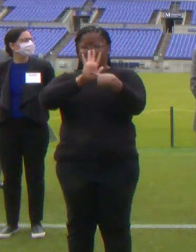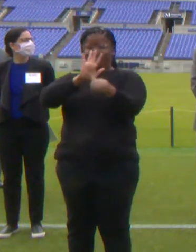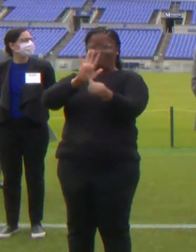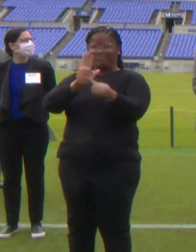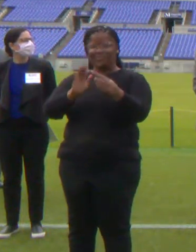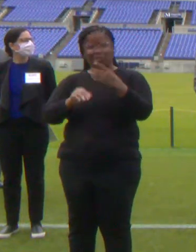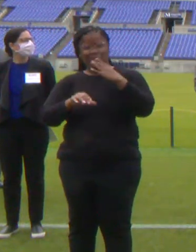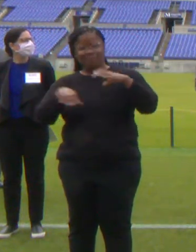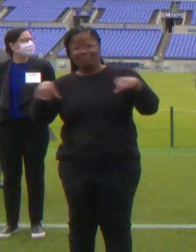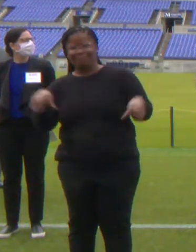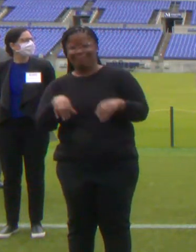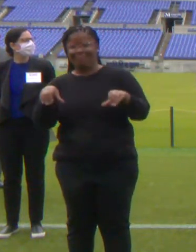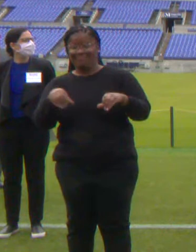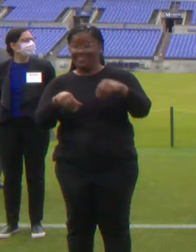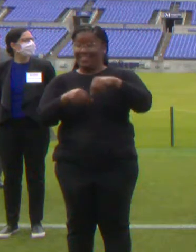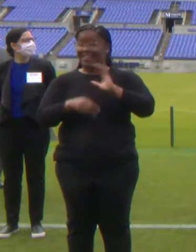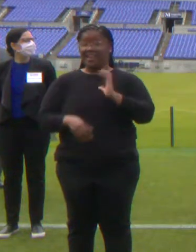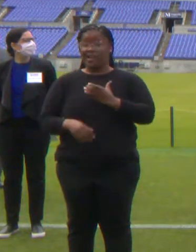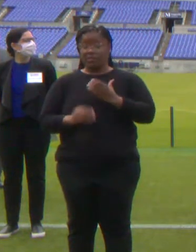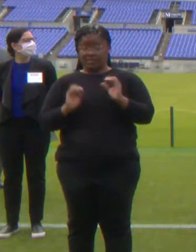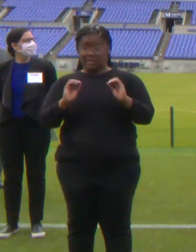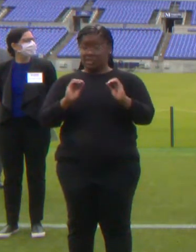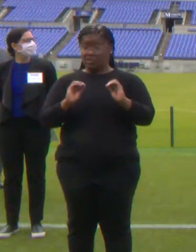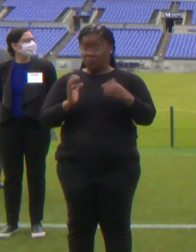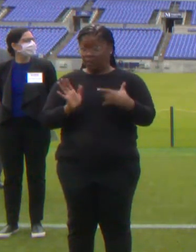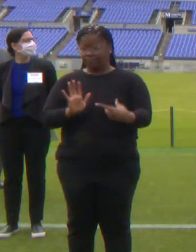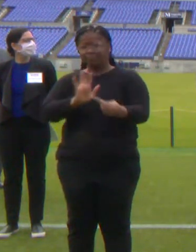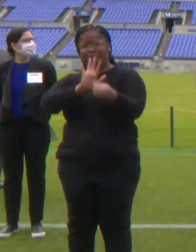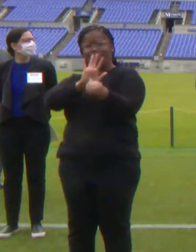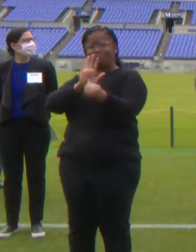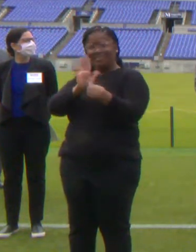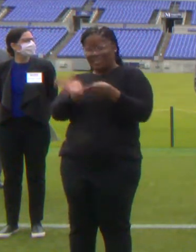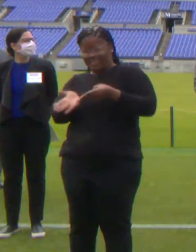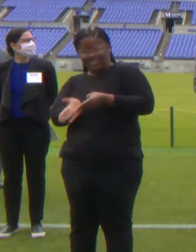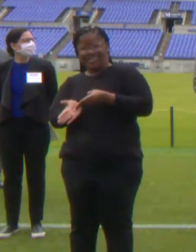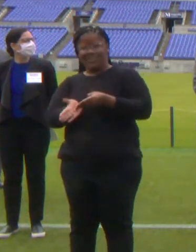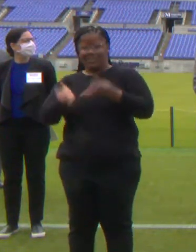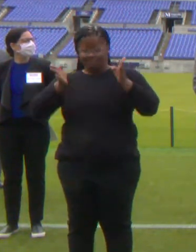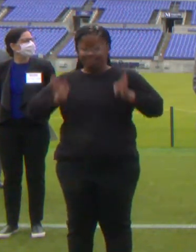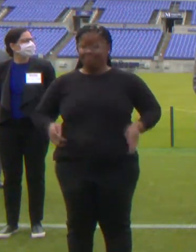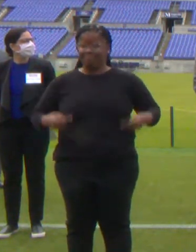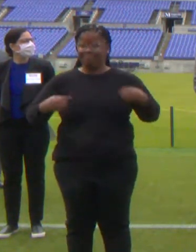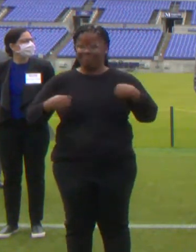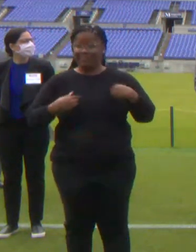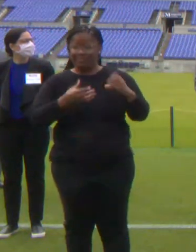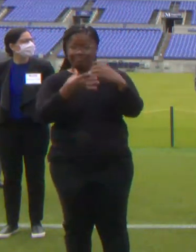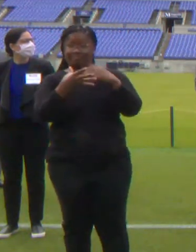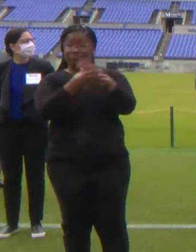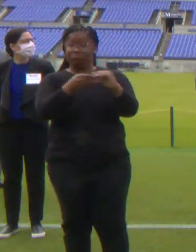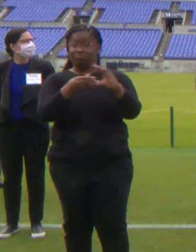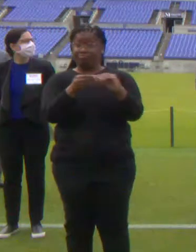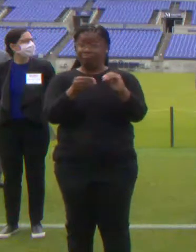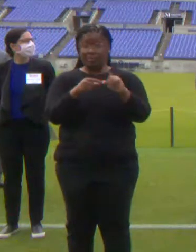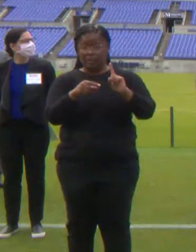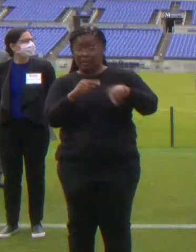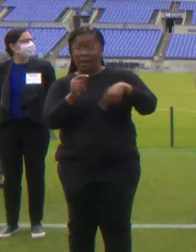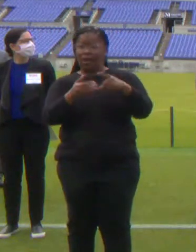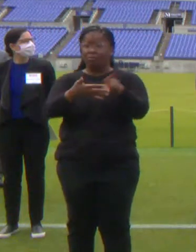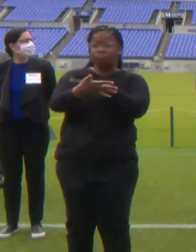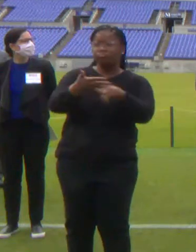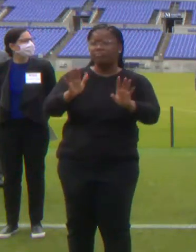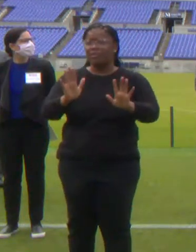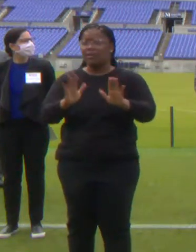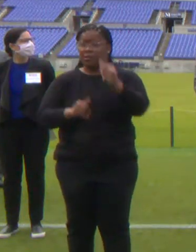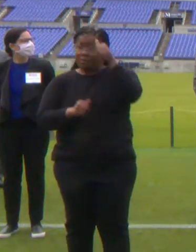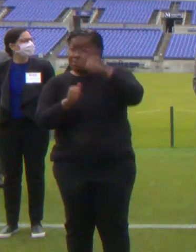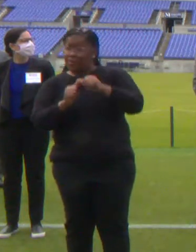teachings we may show integrity, dignity and speech that cannot be condemned. Remember our loved ones who have passed away due to the